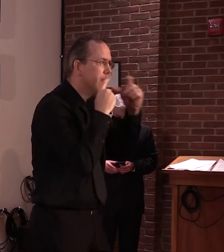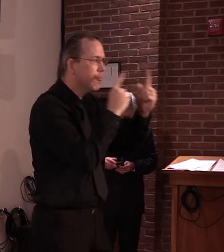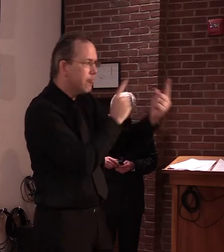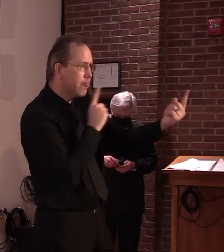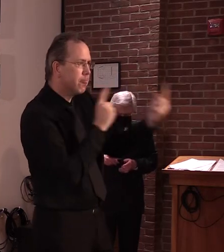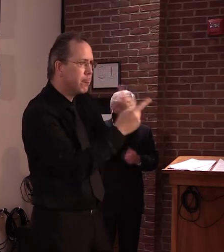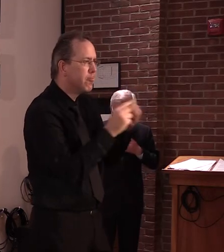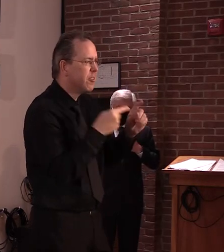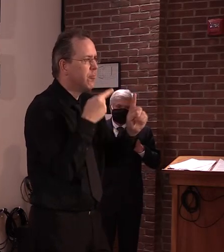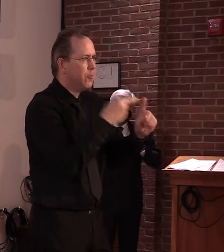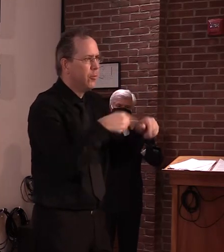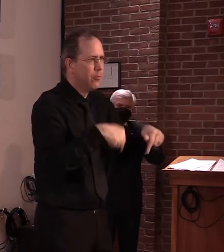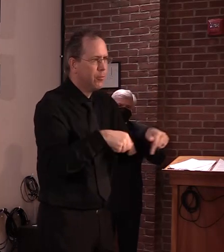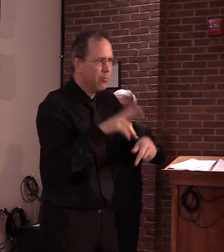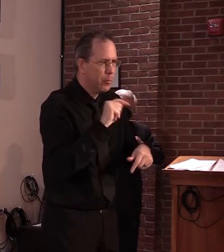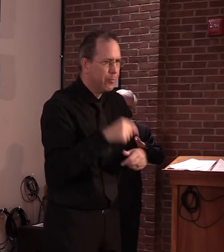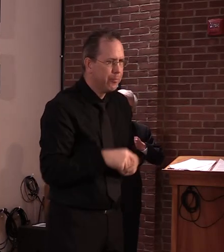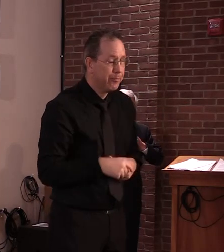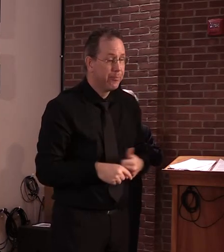Okay, thank you very much.